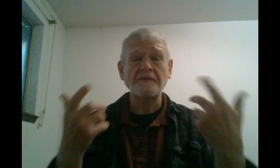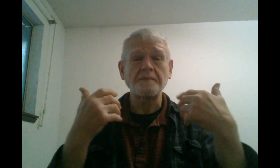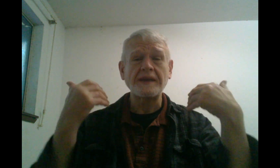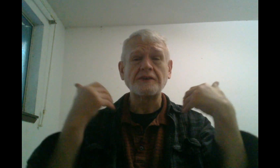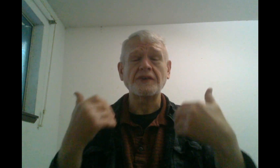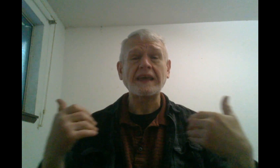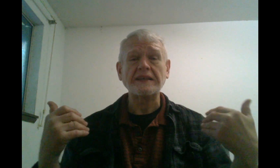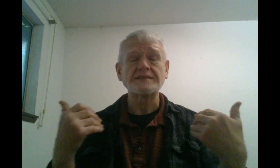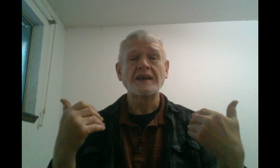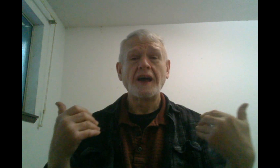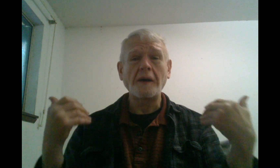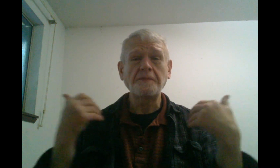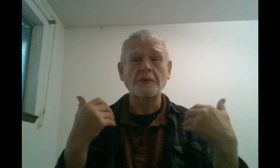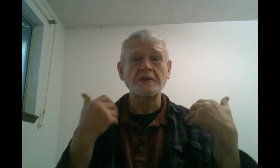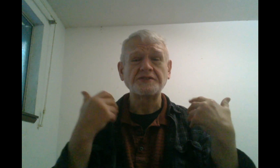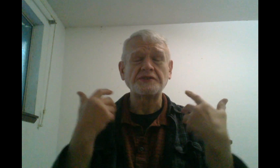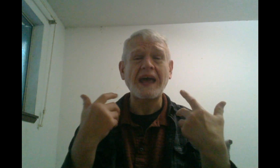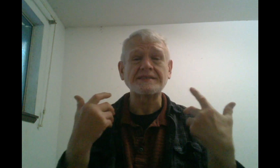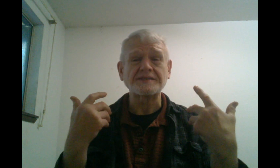have to bend your knees up towards your chest.